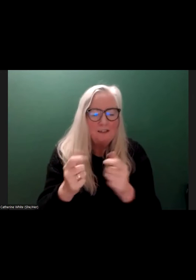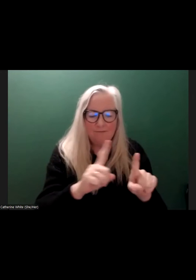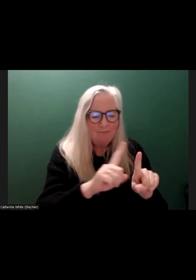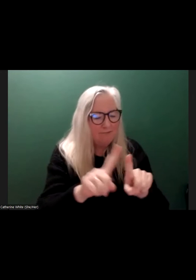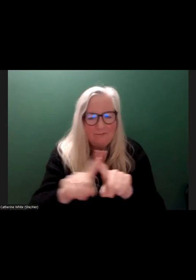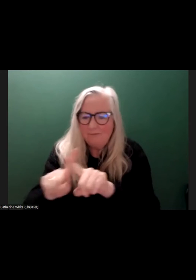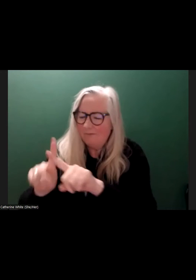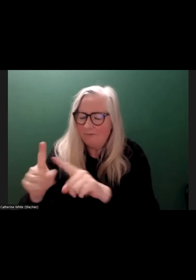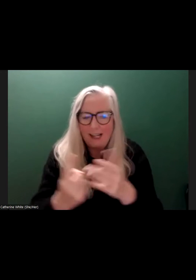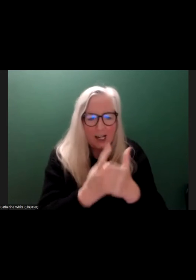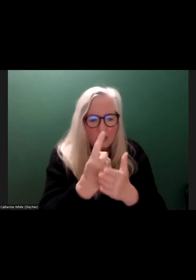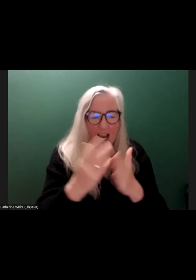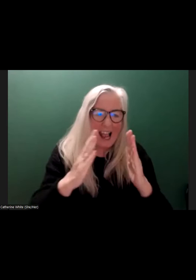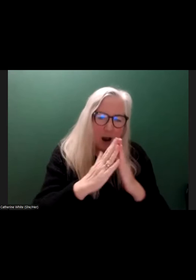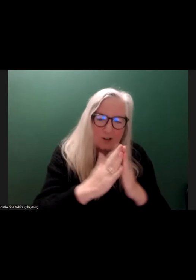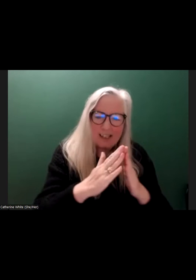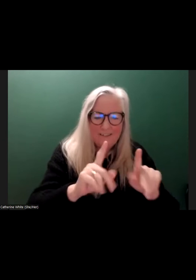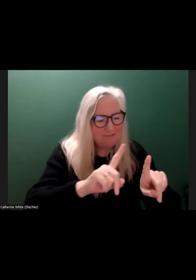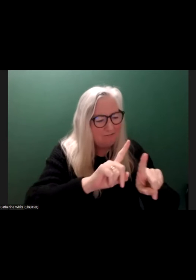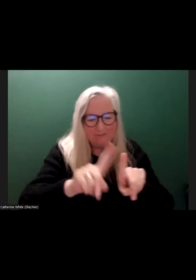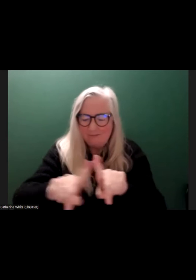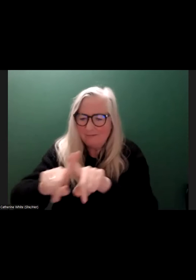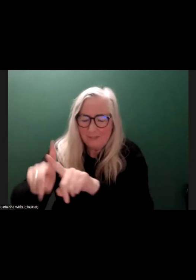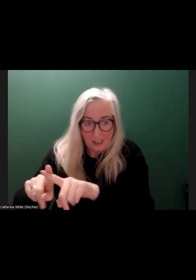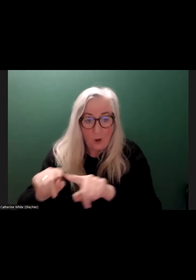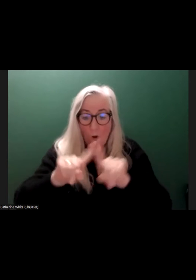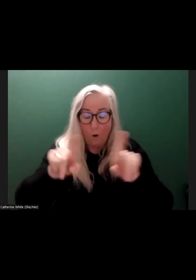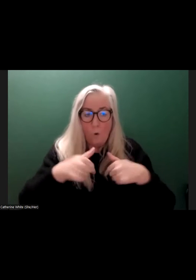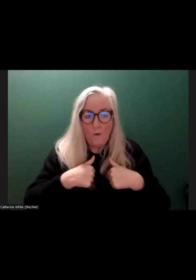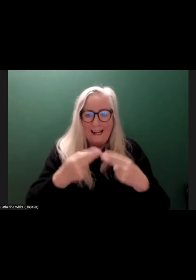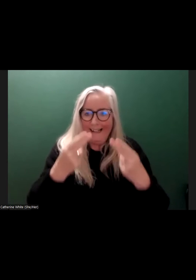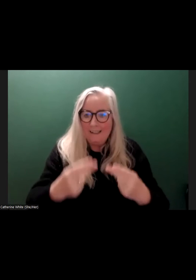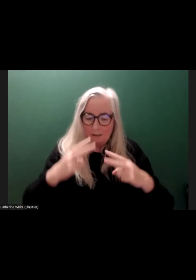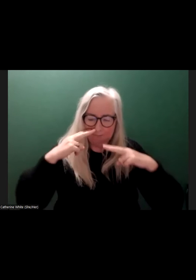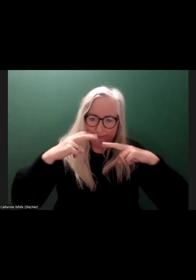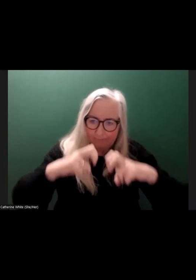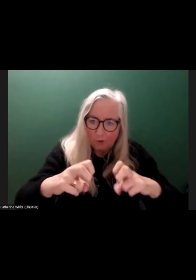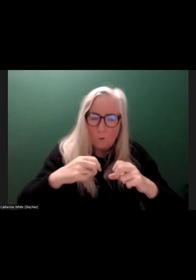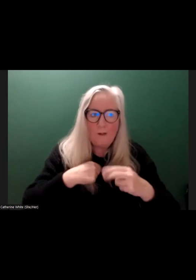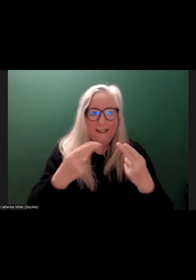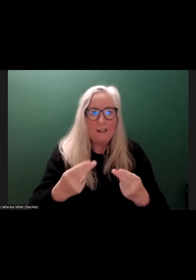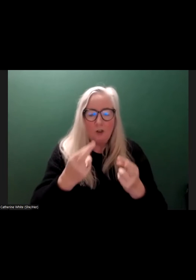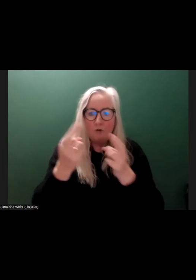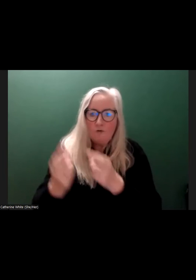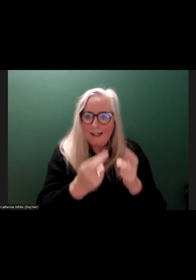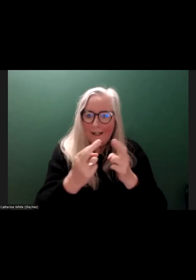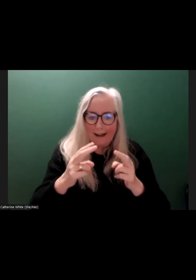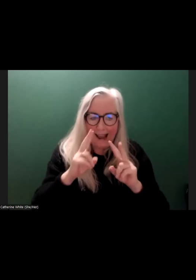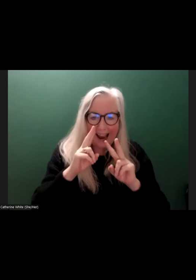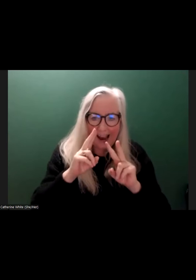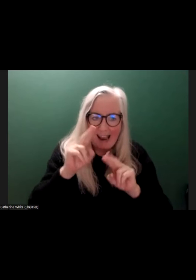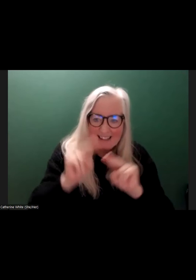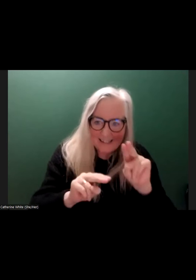housing, etc. And we need to reinvestigate that. We need to reassess that. But there is a framework